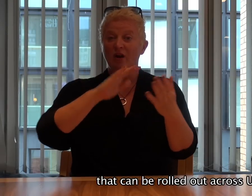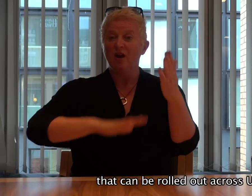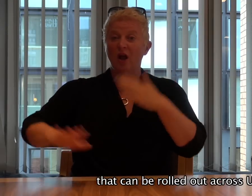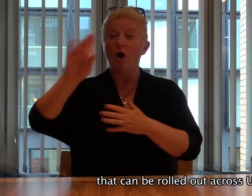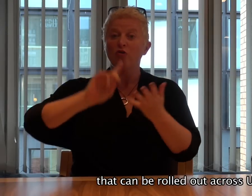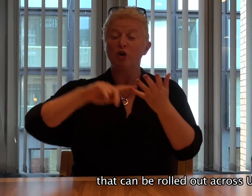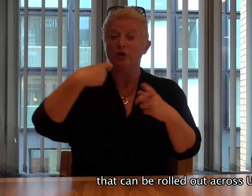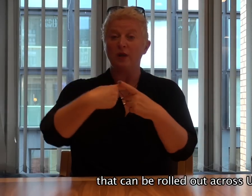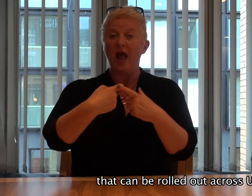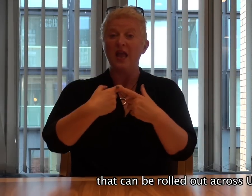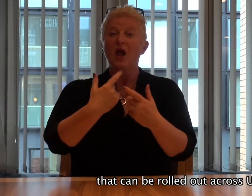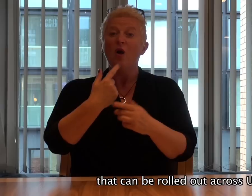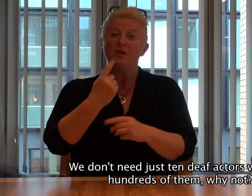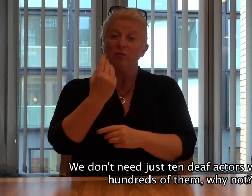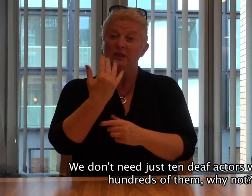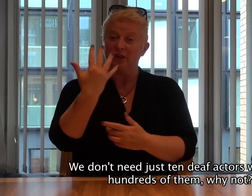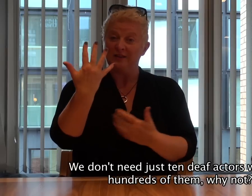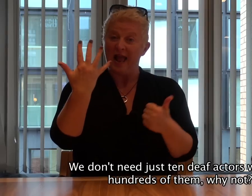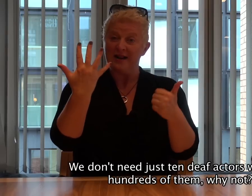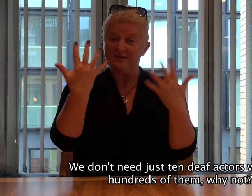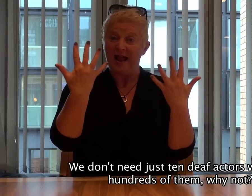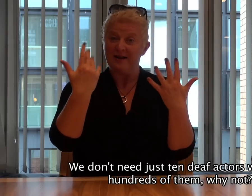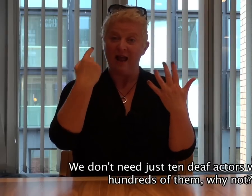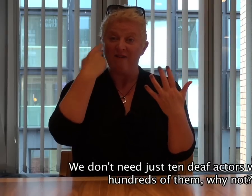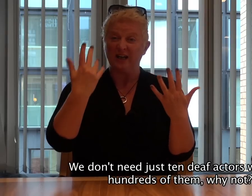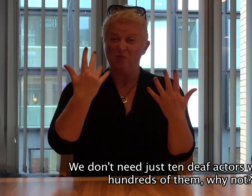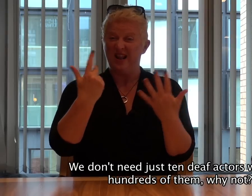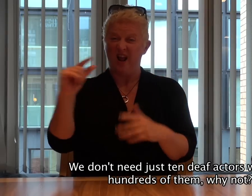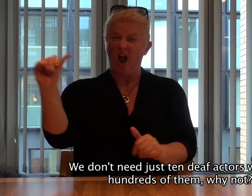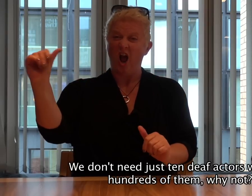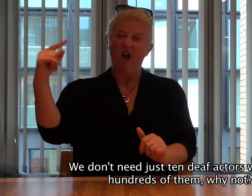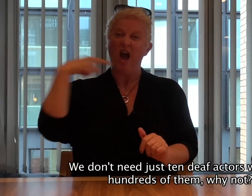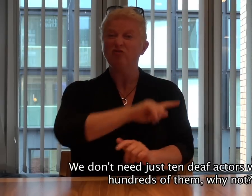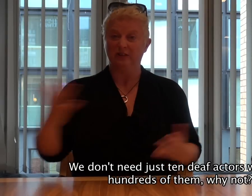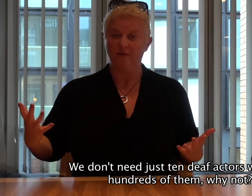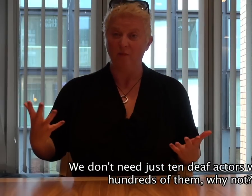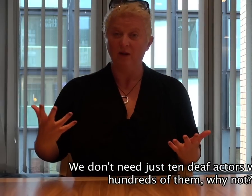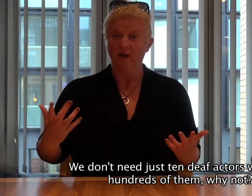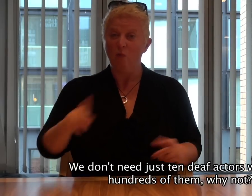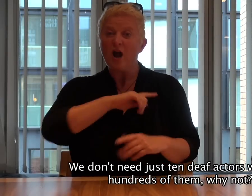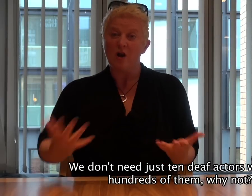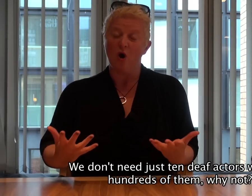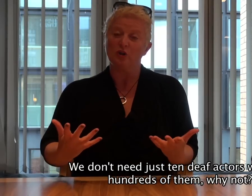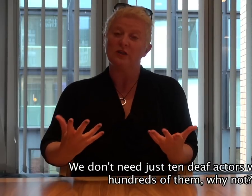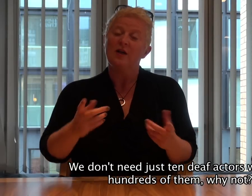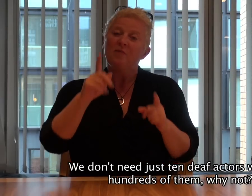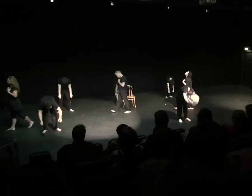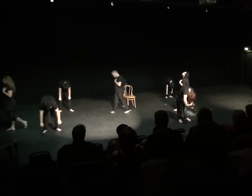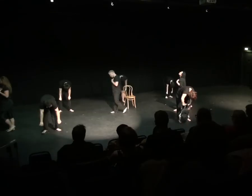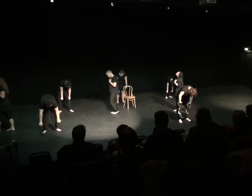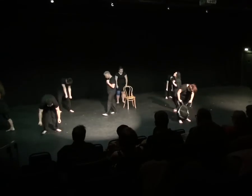out across the UK. We don't need just ten Deaf acts. We need hundreds of them. Why not?